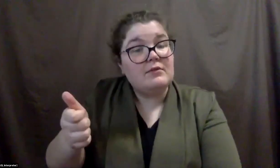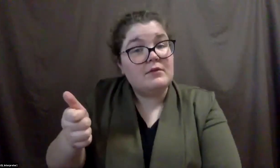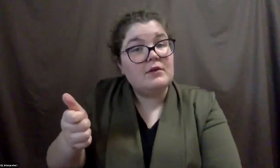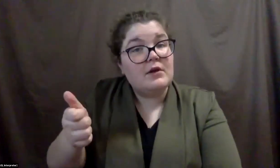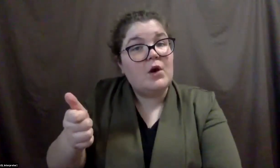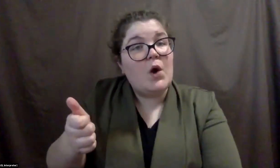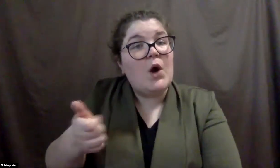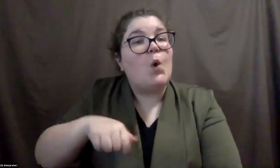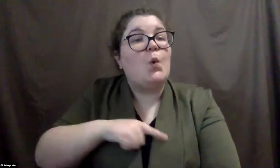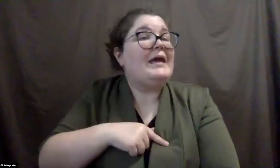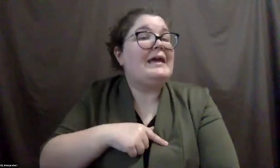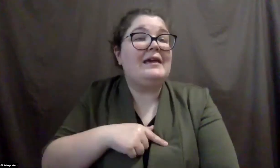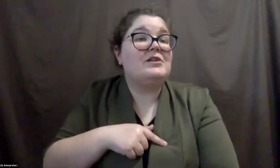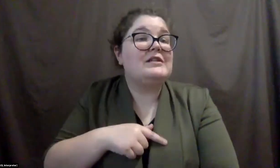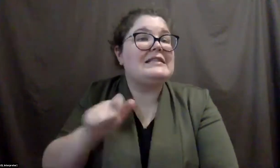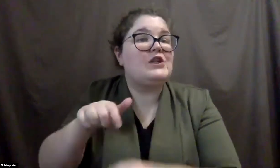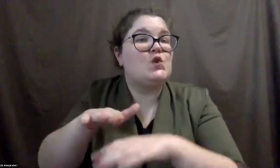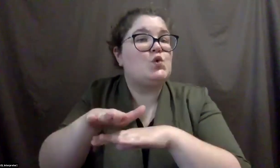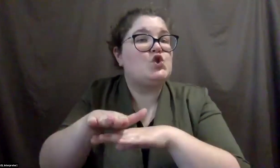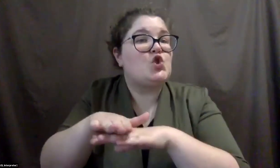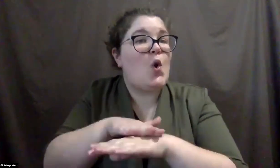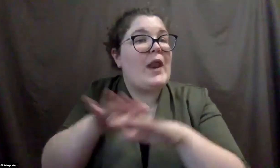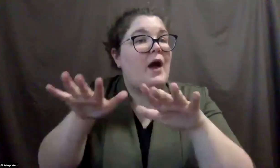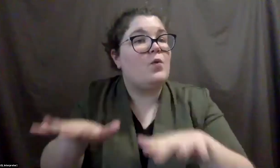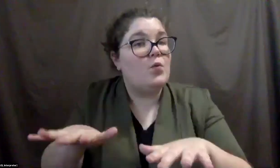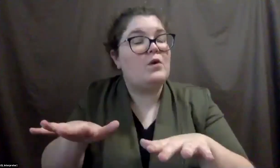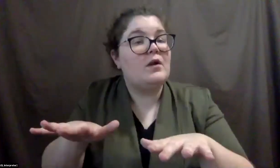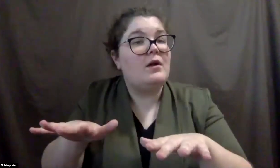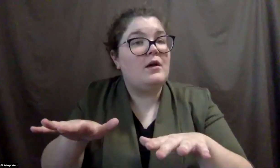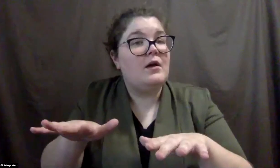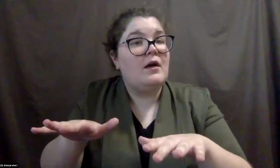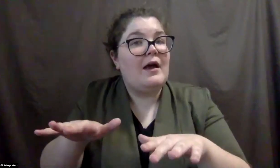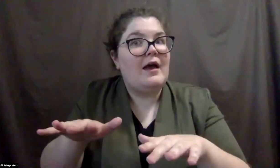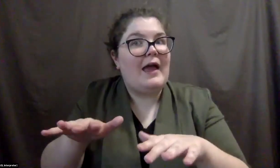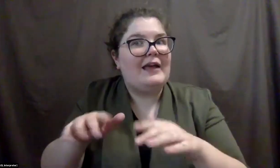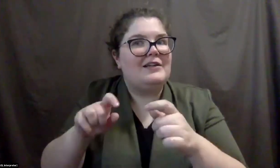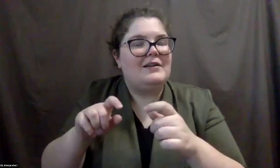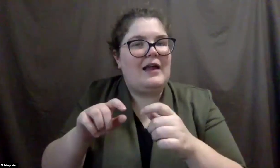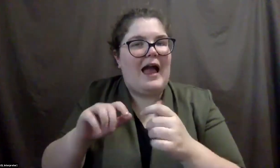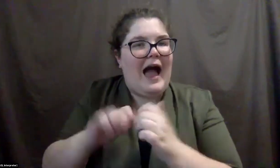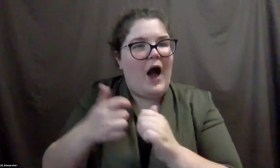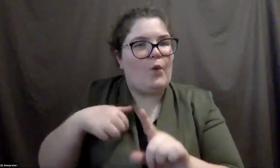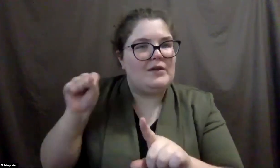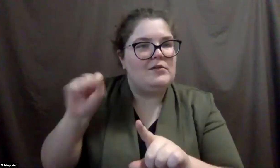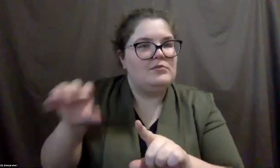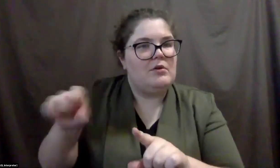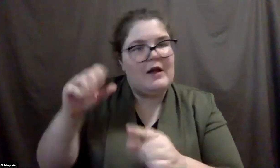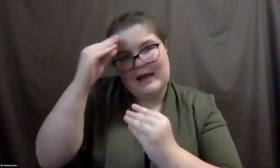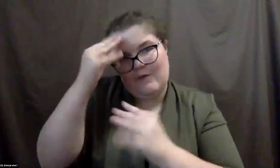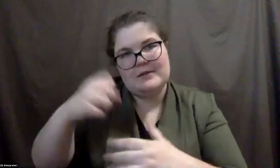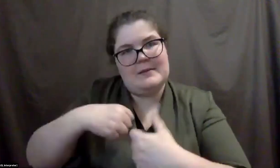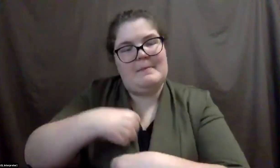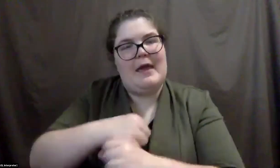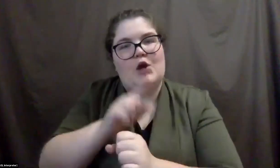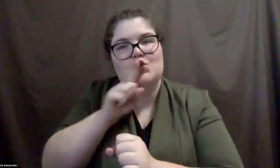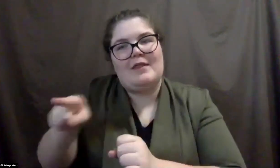just might have to slow down, um, how much information we're giving them in order to give them enough time